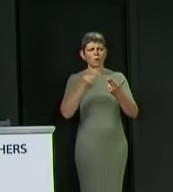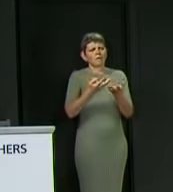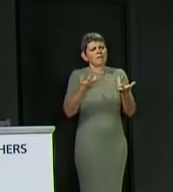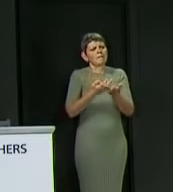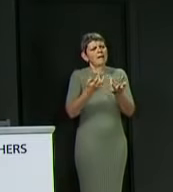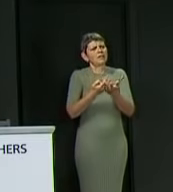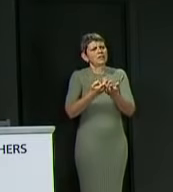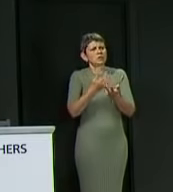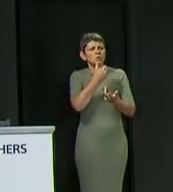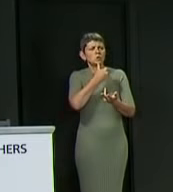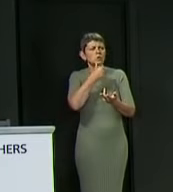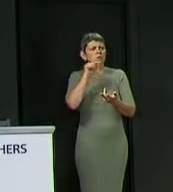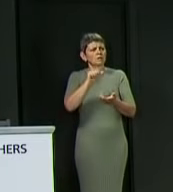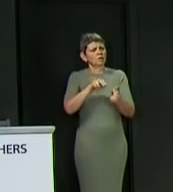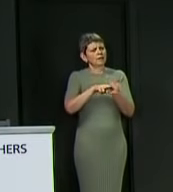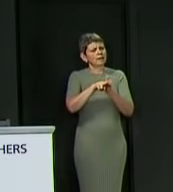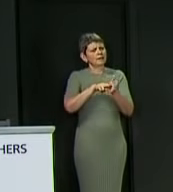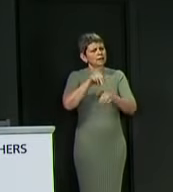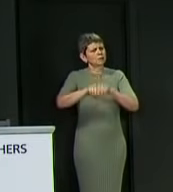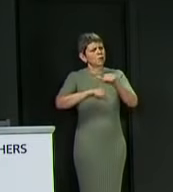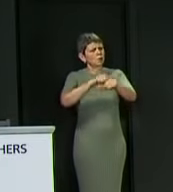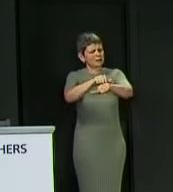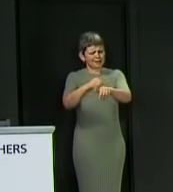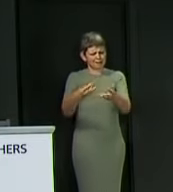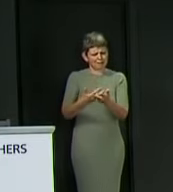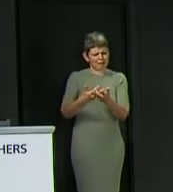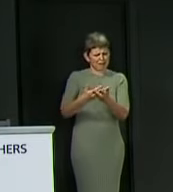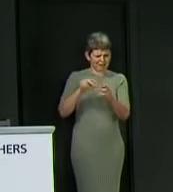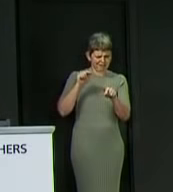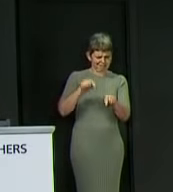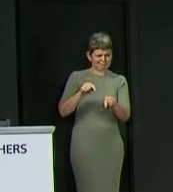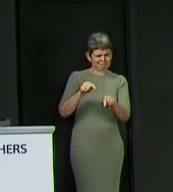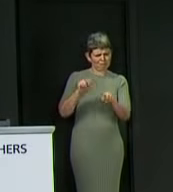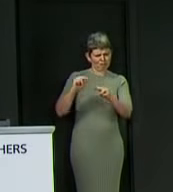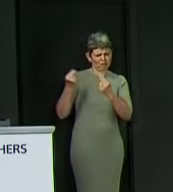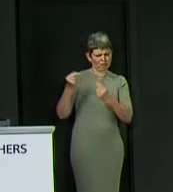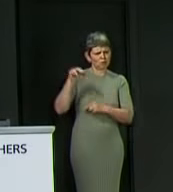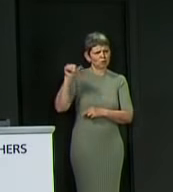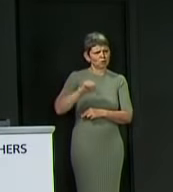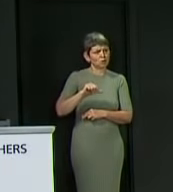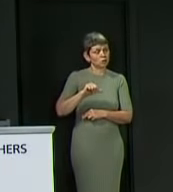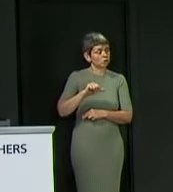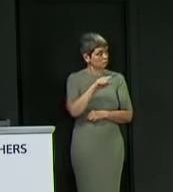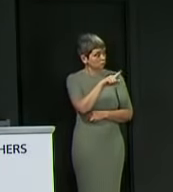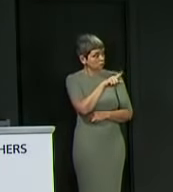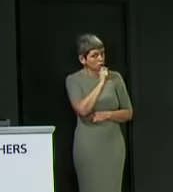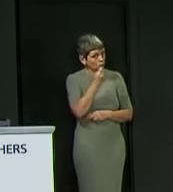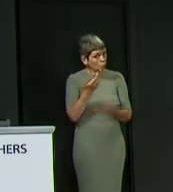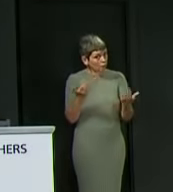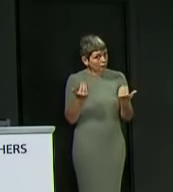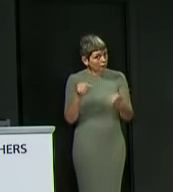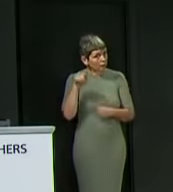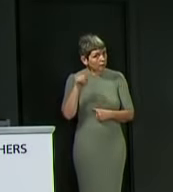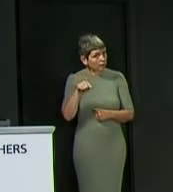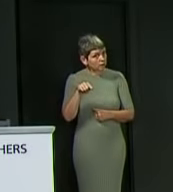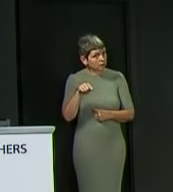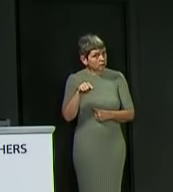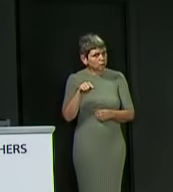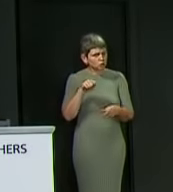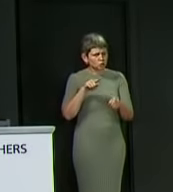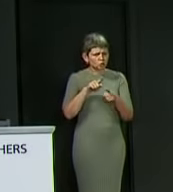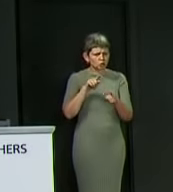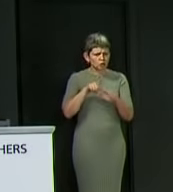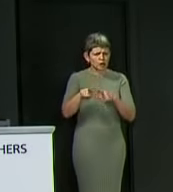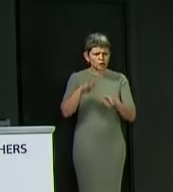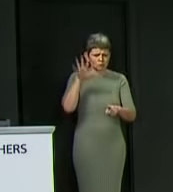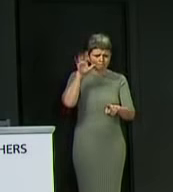the SQA for the exams process. Is that something that you would welcome happening in order to find, if there